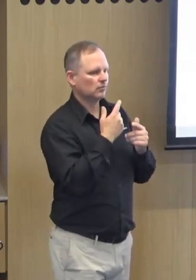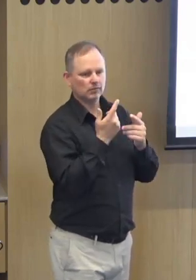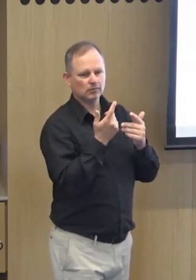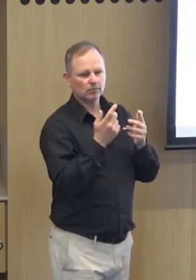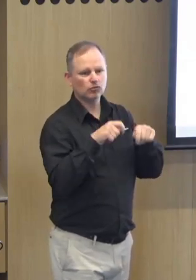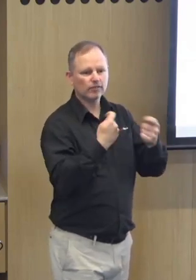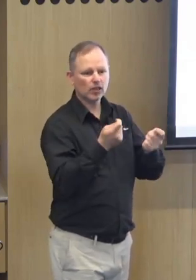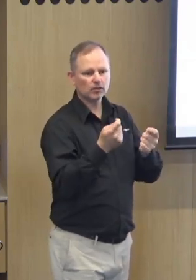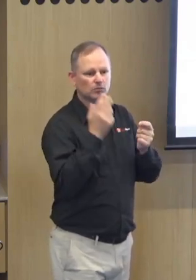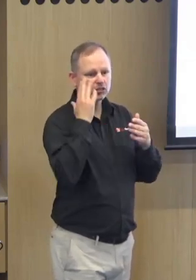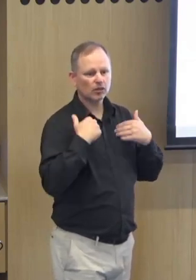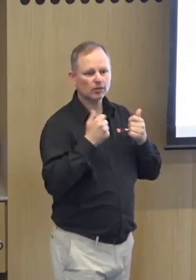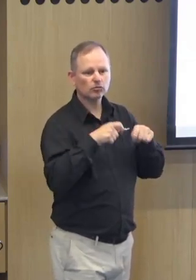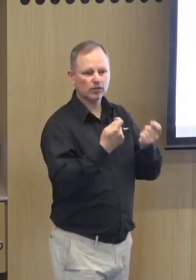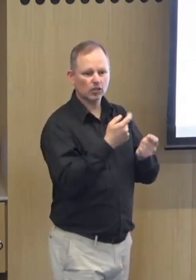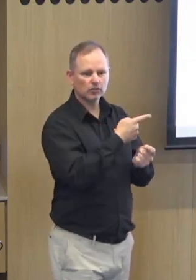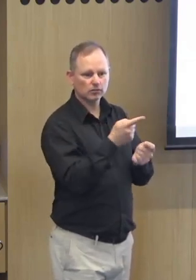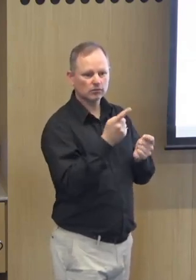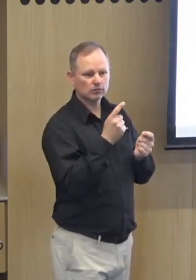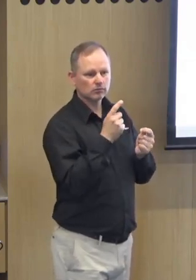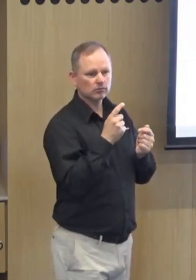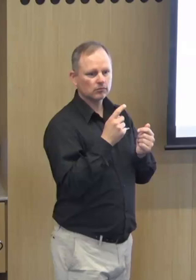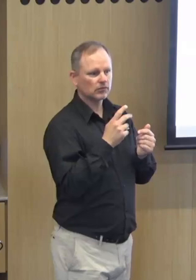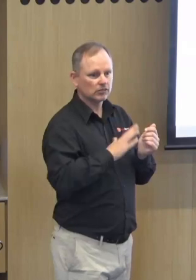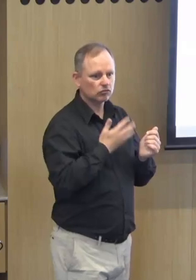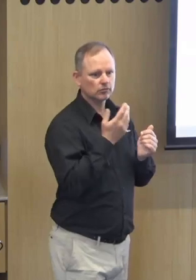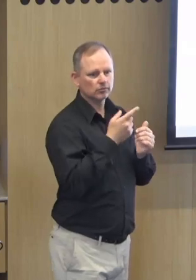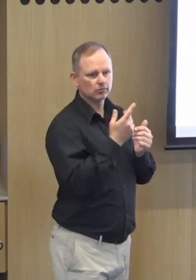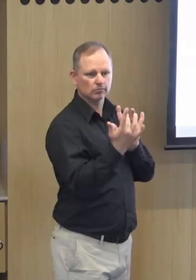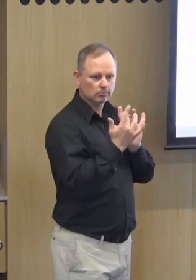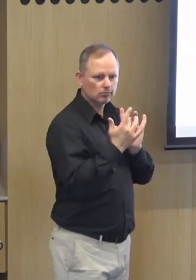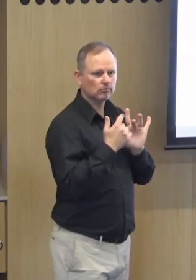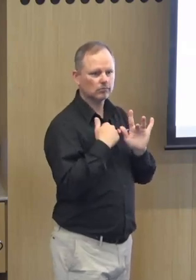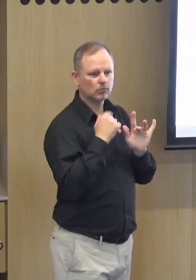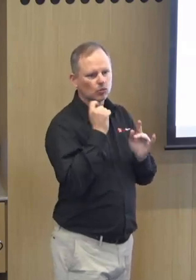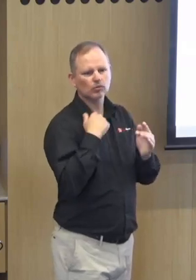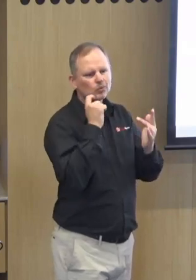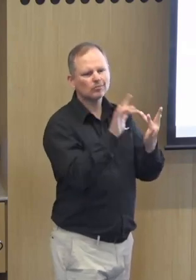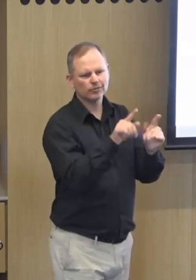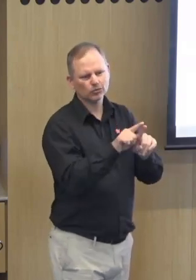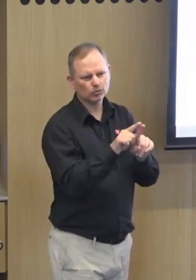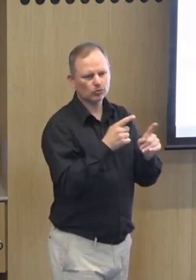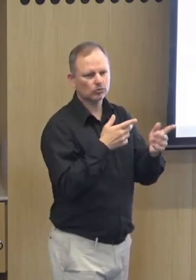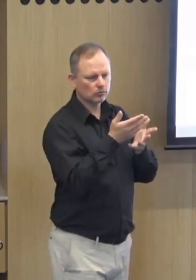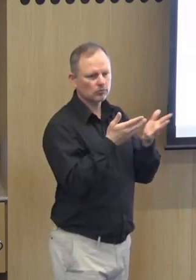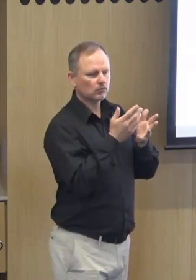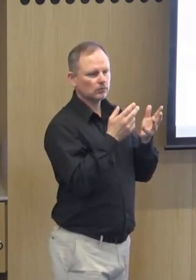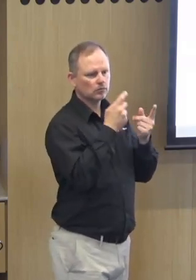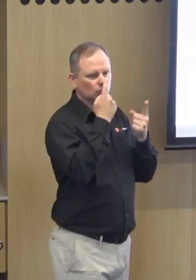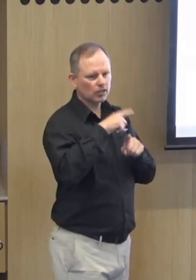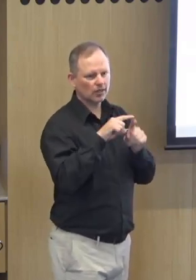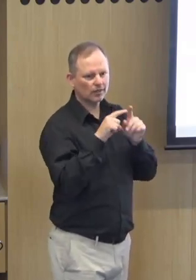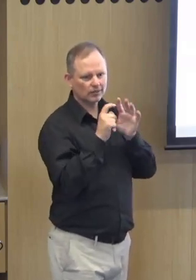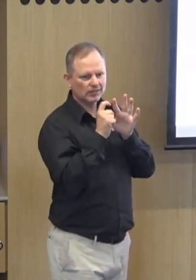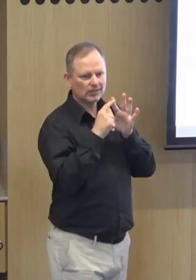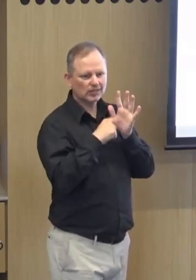support um including the department of health of course who have a real interest in supporting us as well and we've got lots of networks and